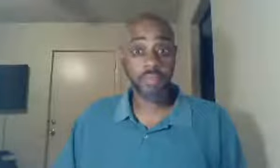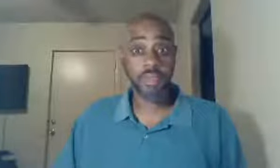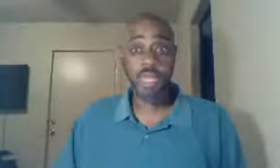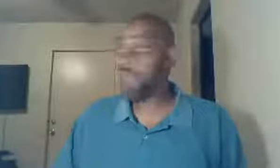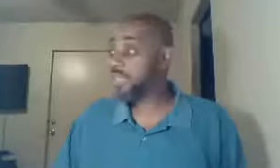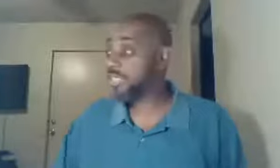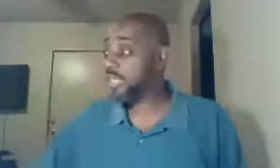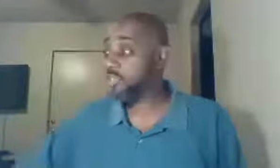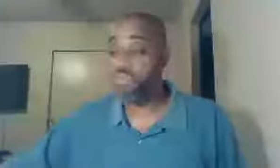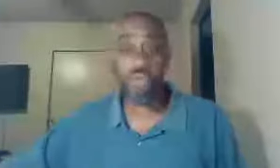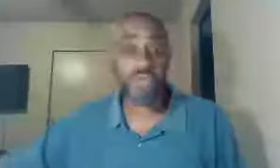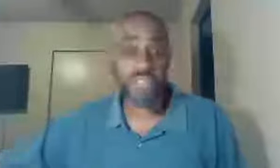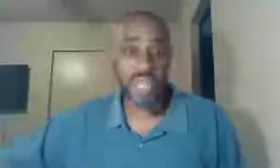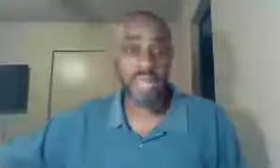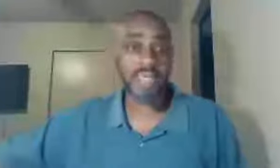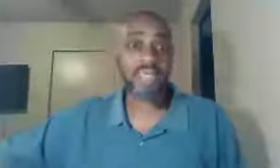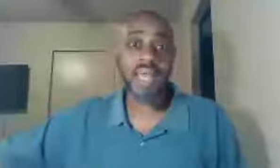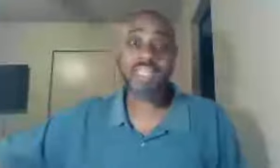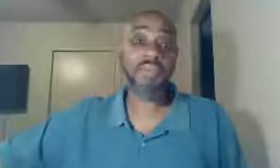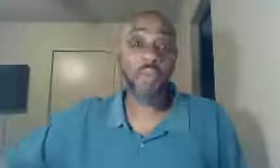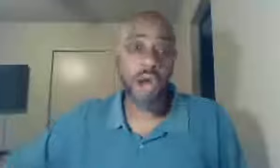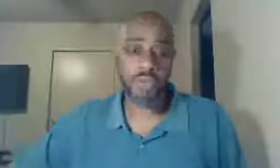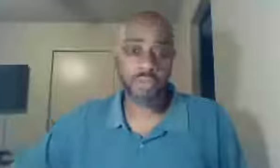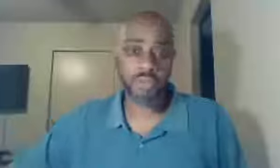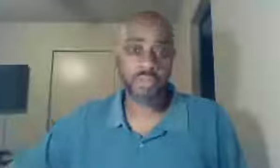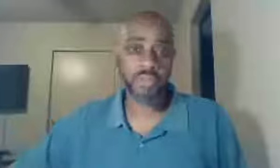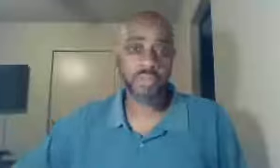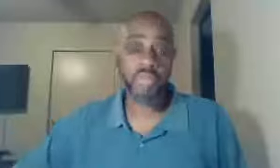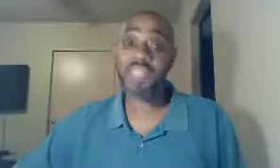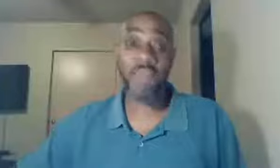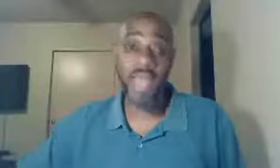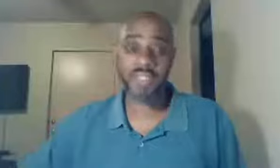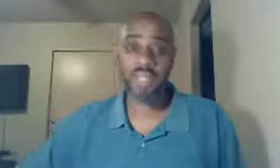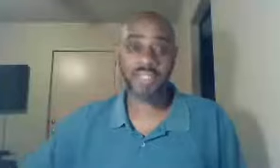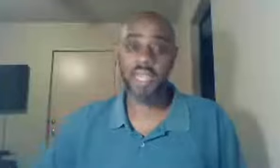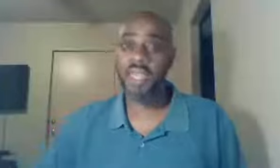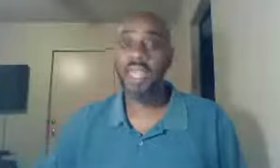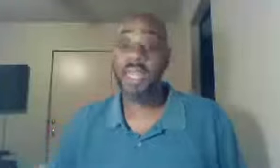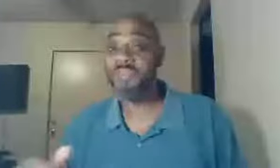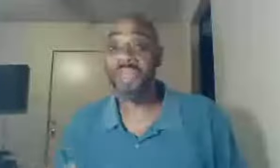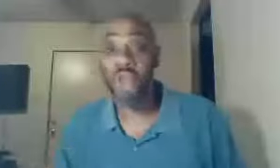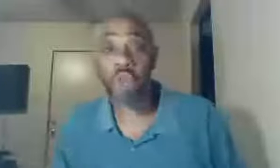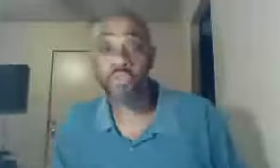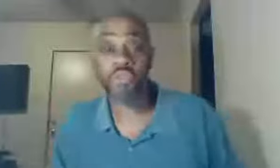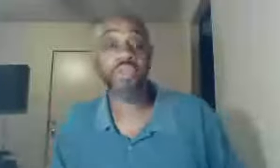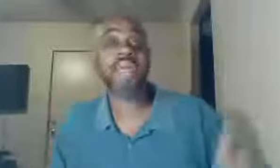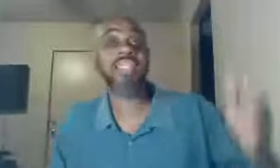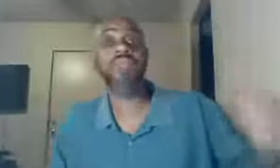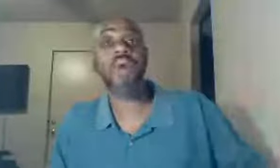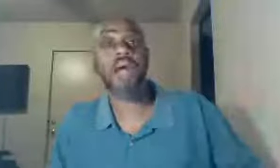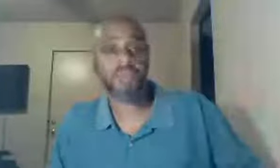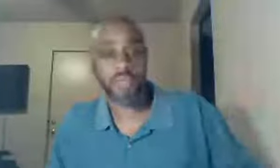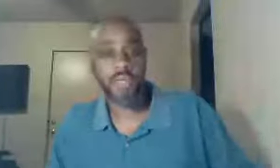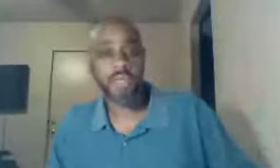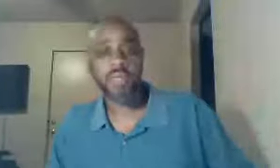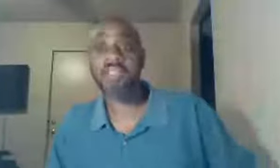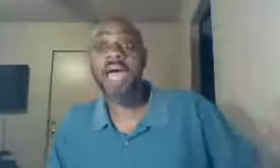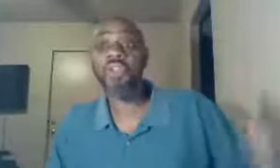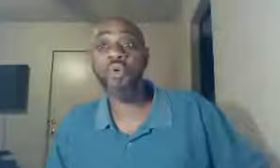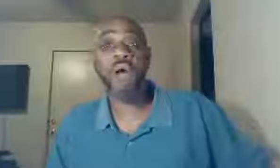and if there's any truth to that, that's even worse, that's bad should I say, and if there's no truth, that's even worse, because now you are